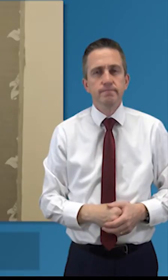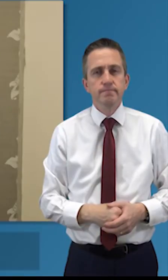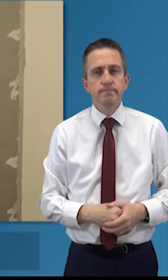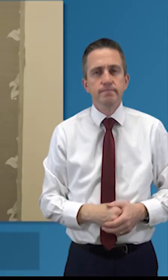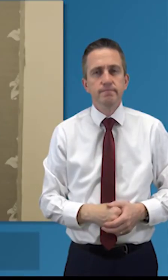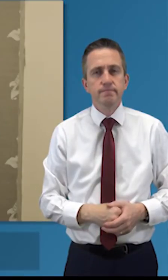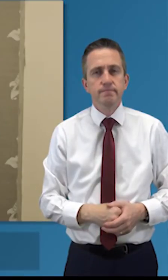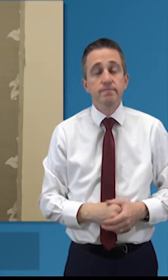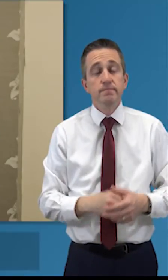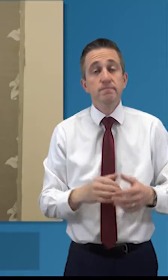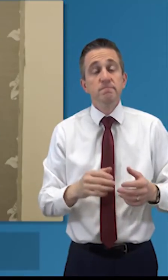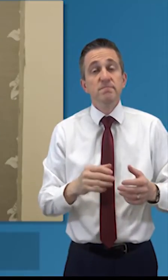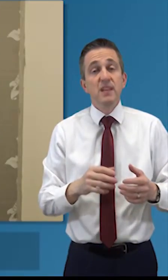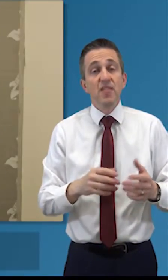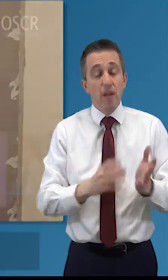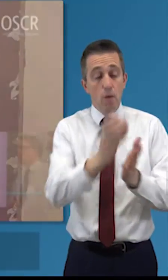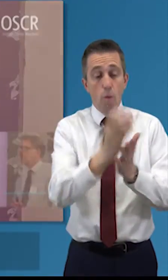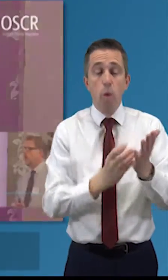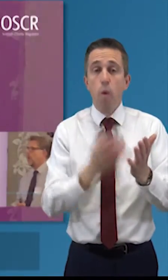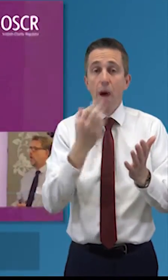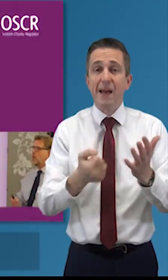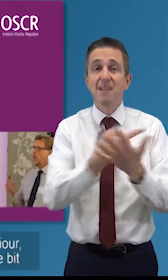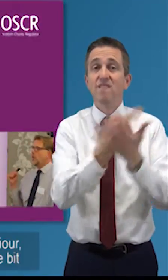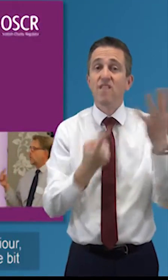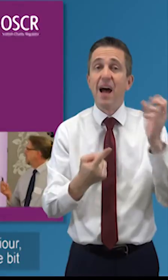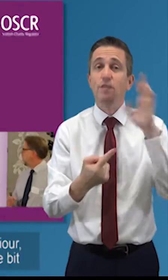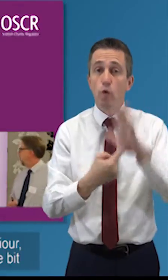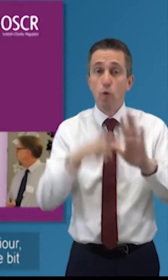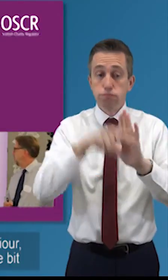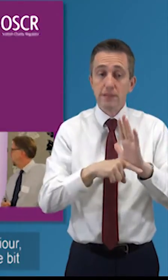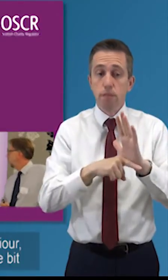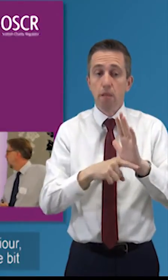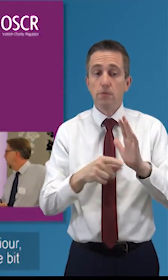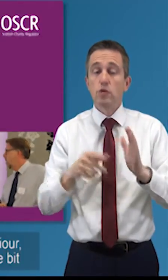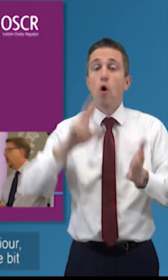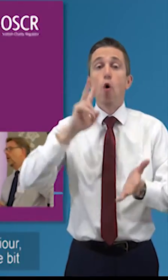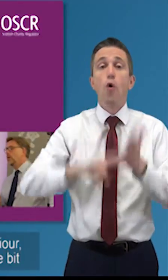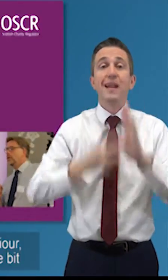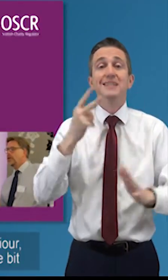that's five core principles organizational purpose